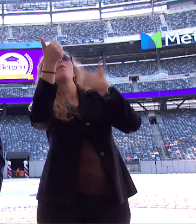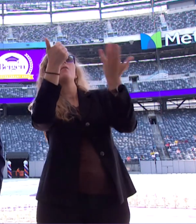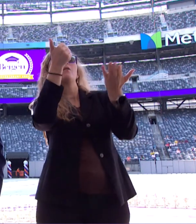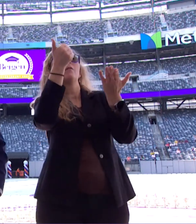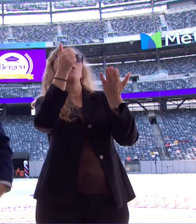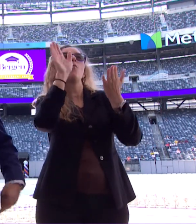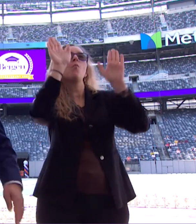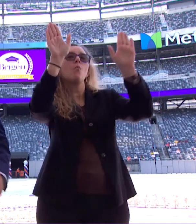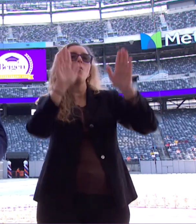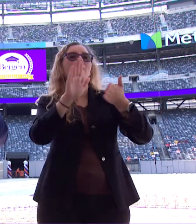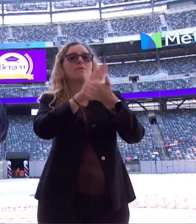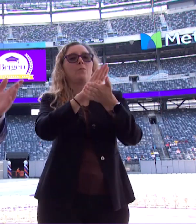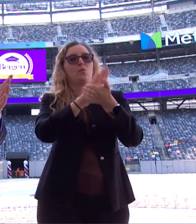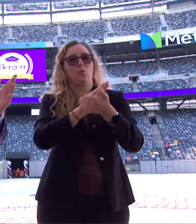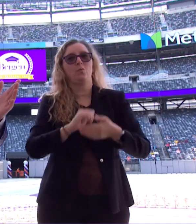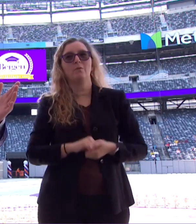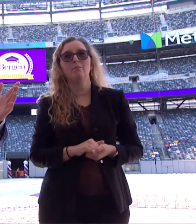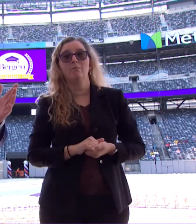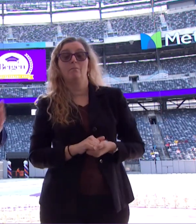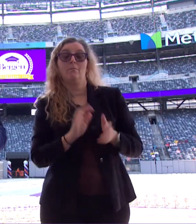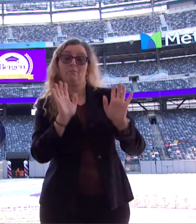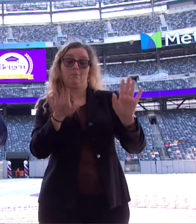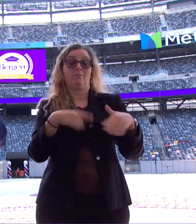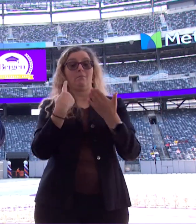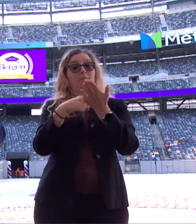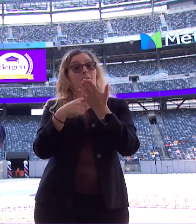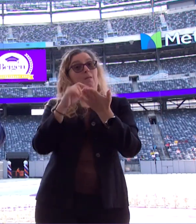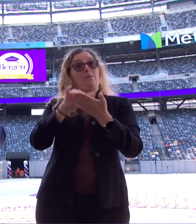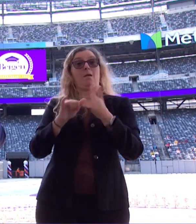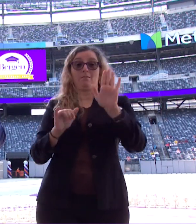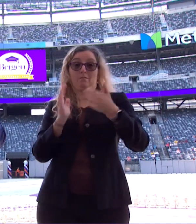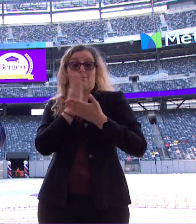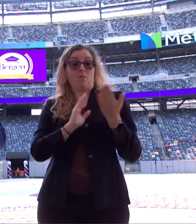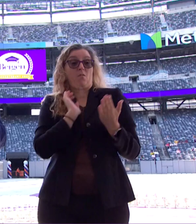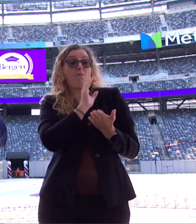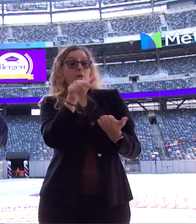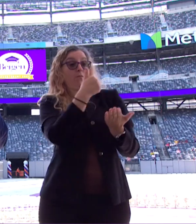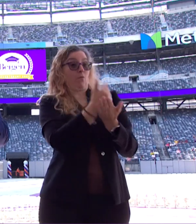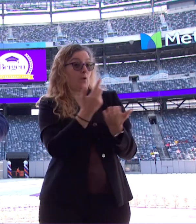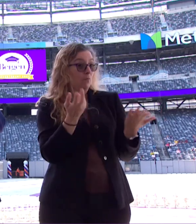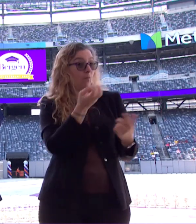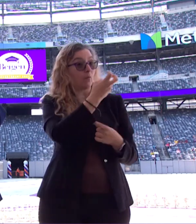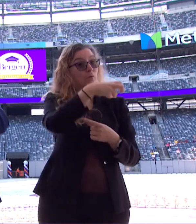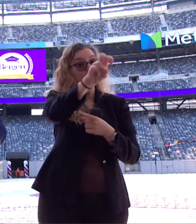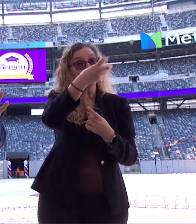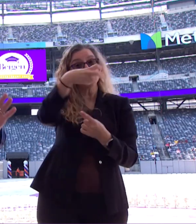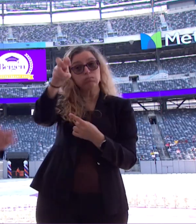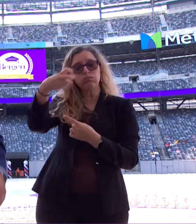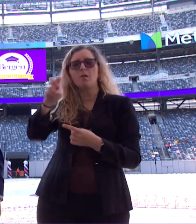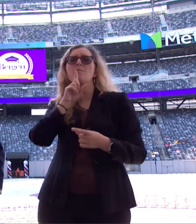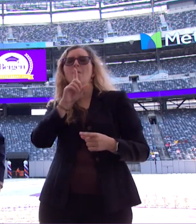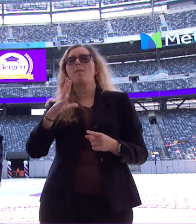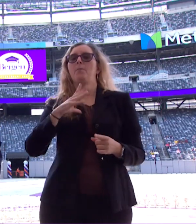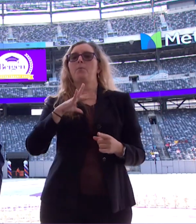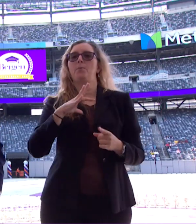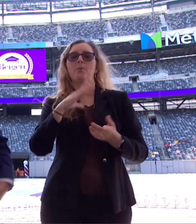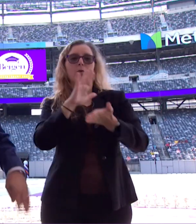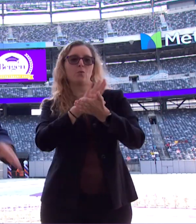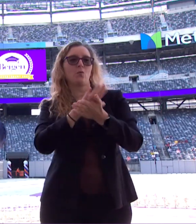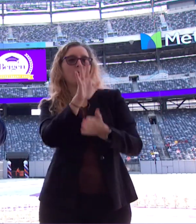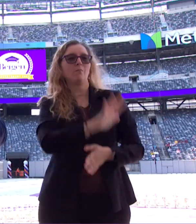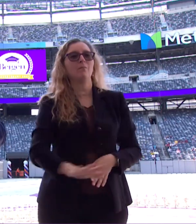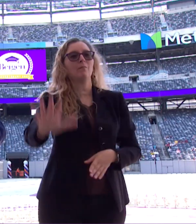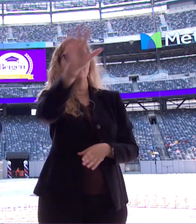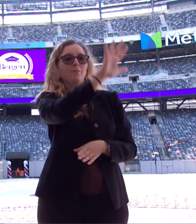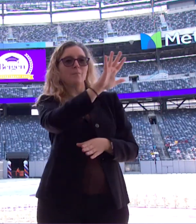wonderful schools, which, let's talk about that. Some of our graduates are going to be going to the most prestigious schools in the entire country.